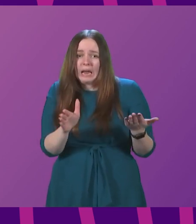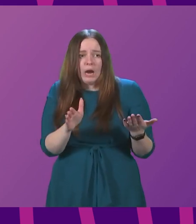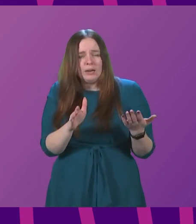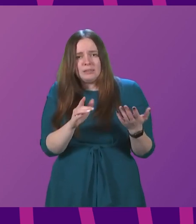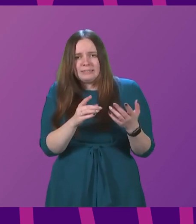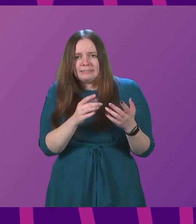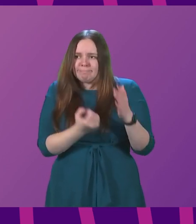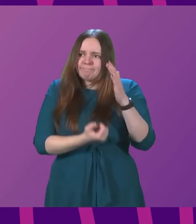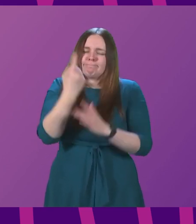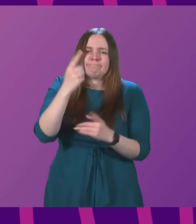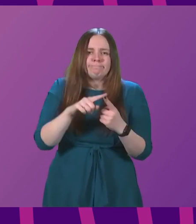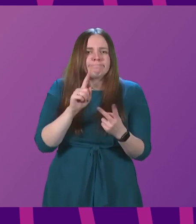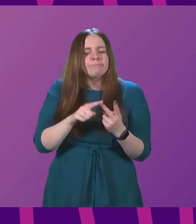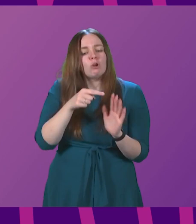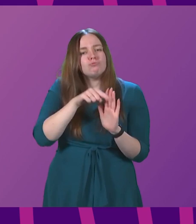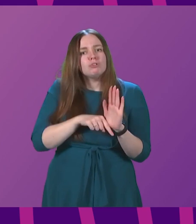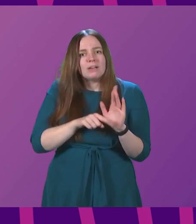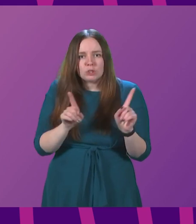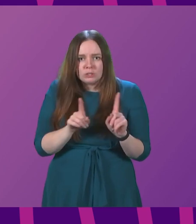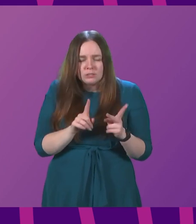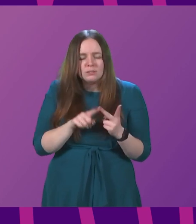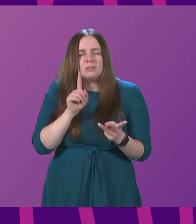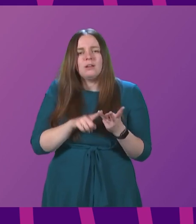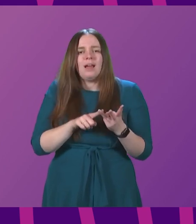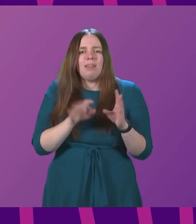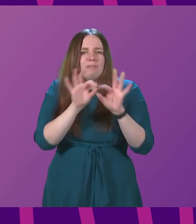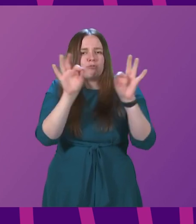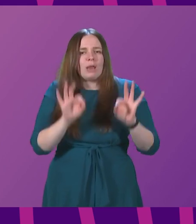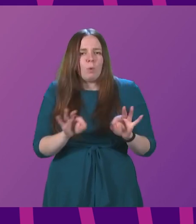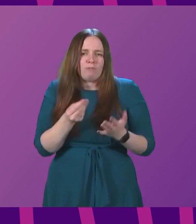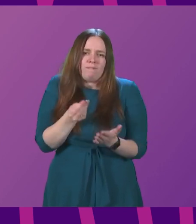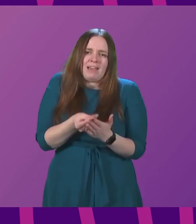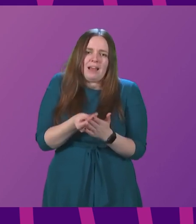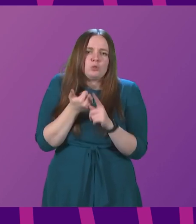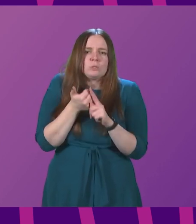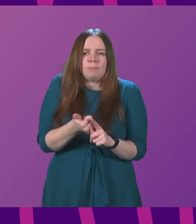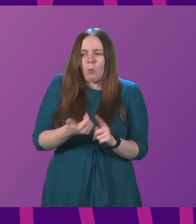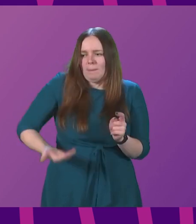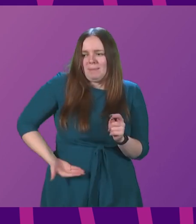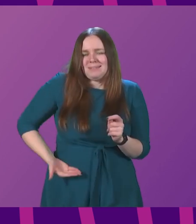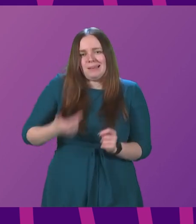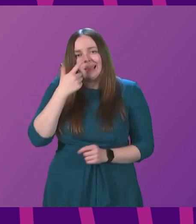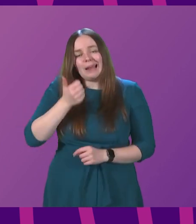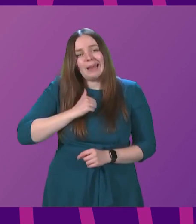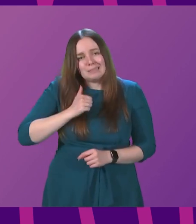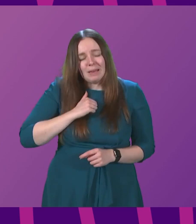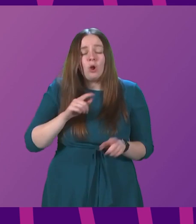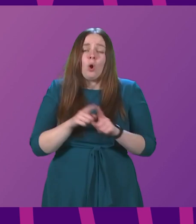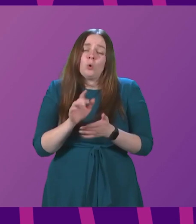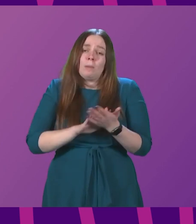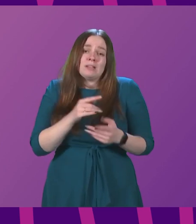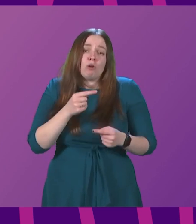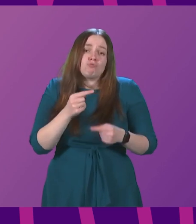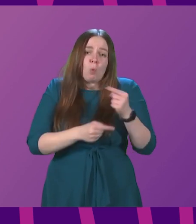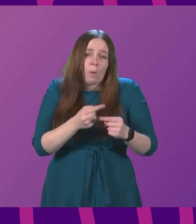what restrictions would follow, and a framework of the financial support businesses and workers would expect. It also means rolling capacity for